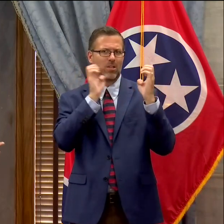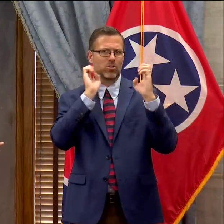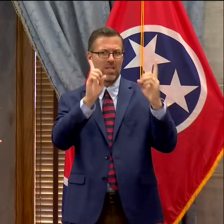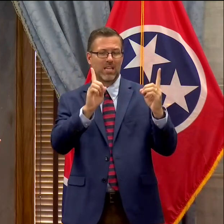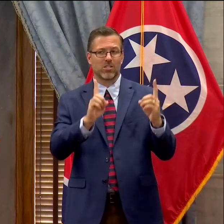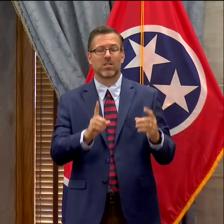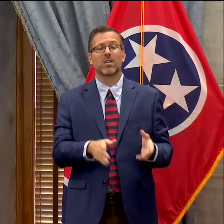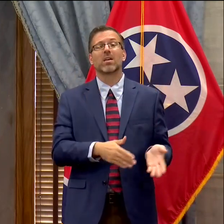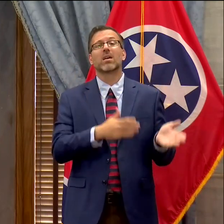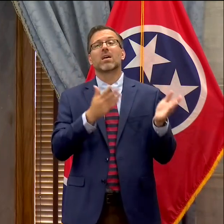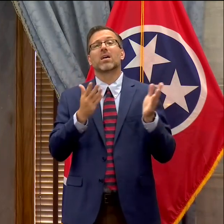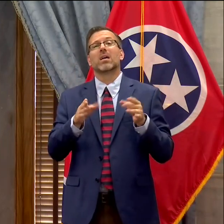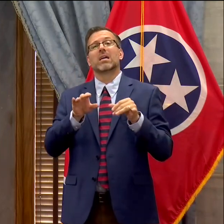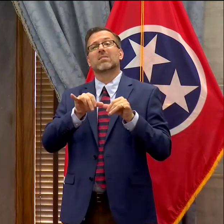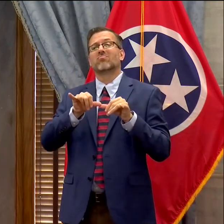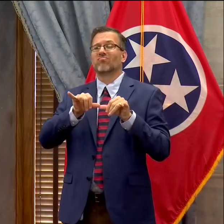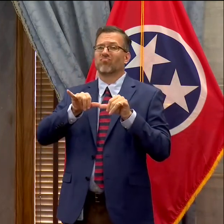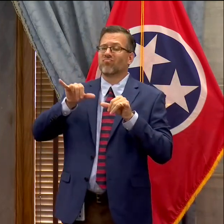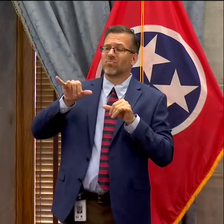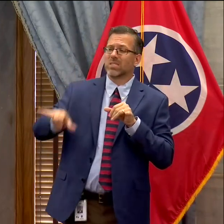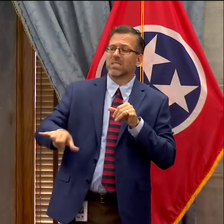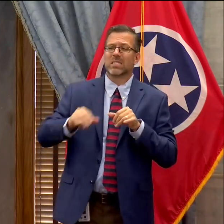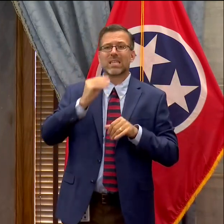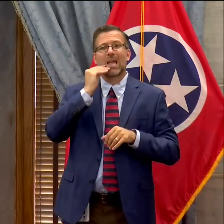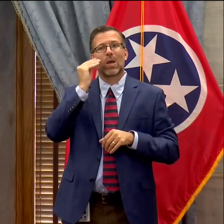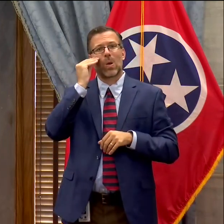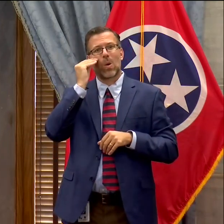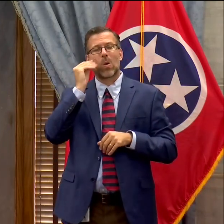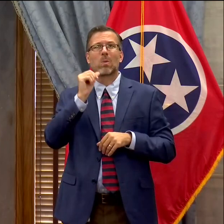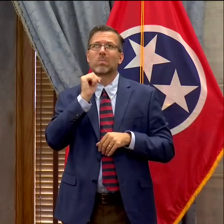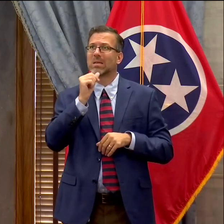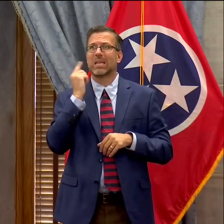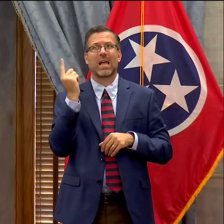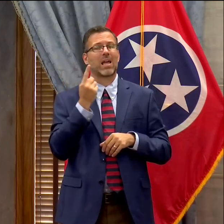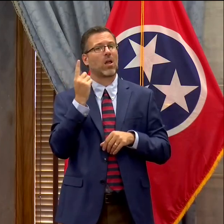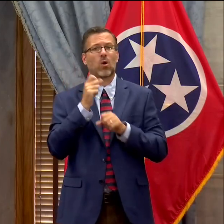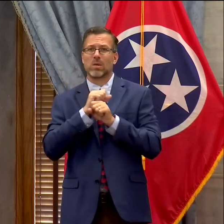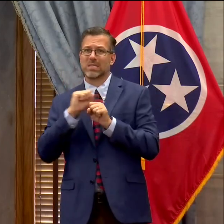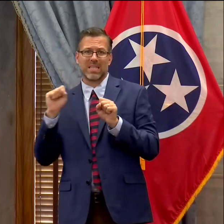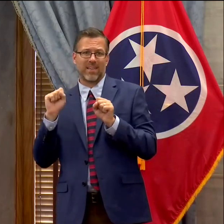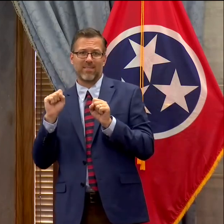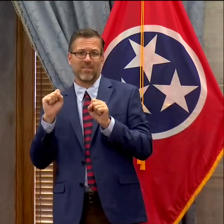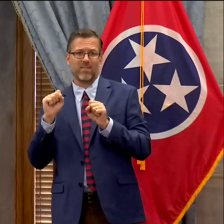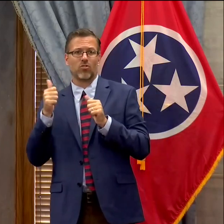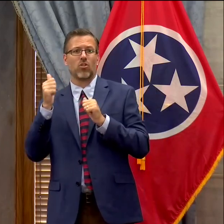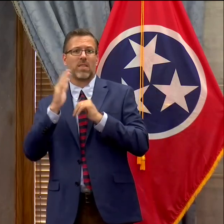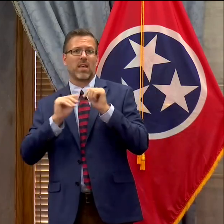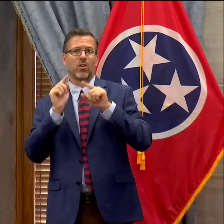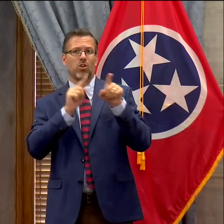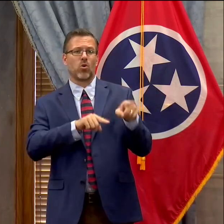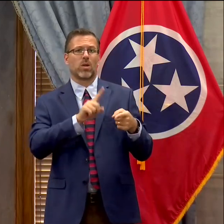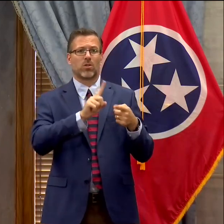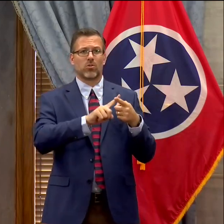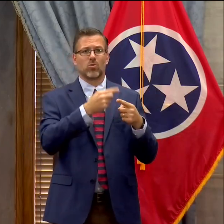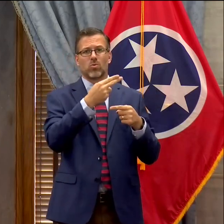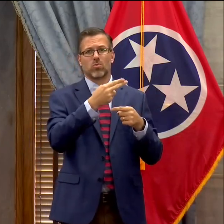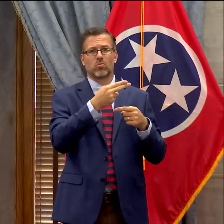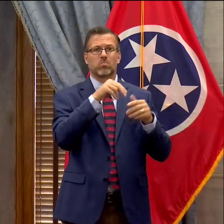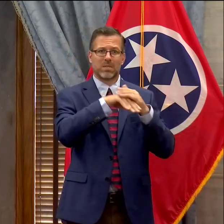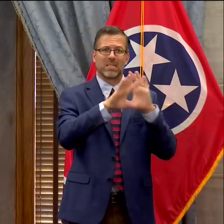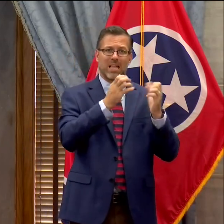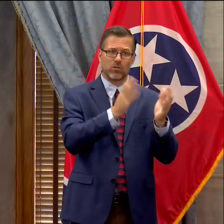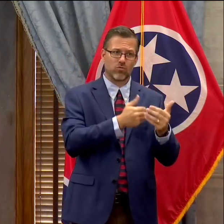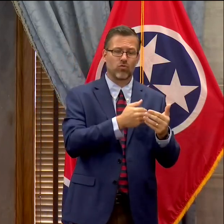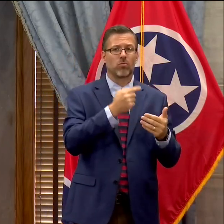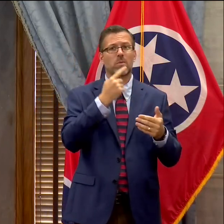staying home is not a safer alternative, necessarily, than going to a classroom. Mental health, child